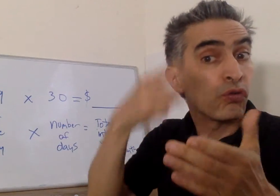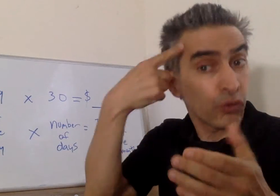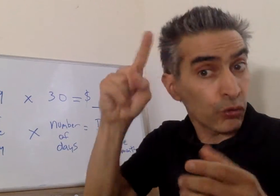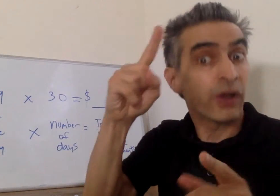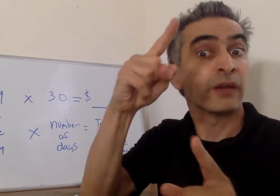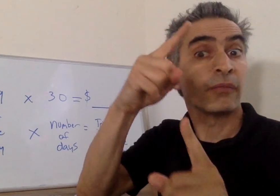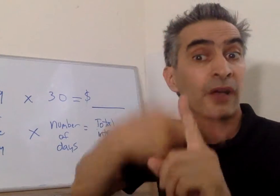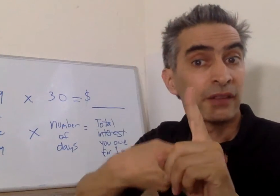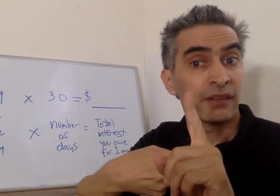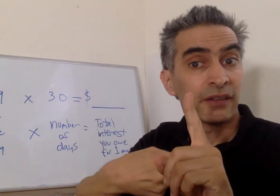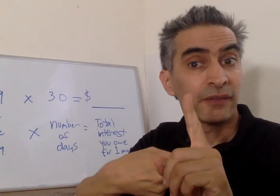one month.